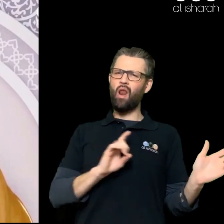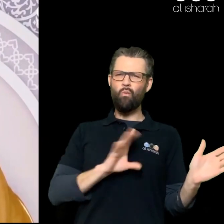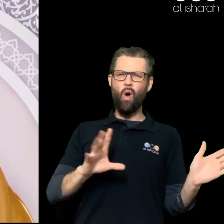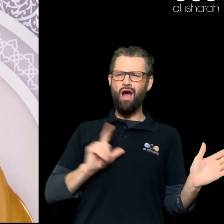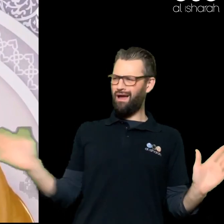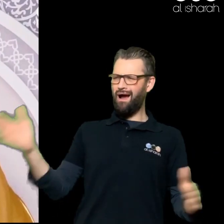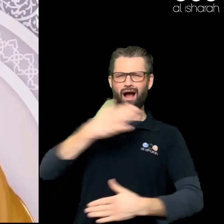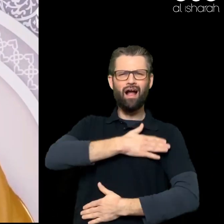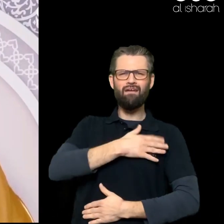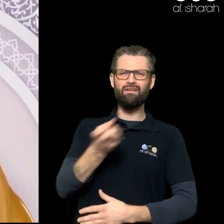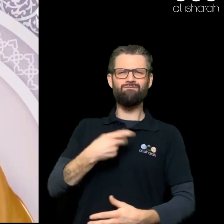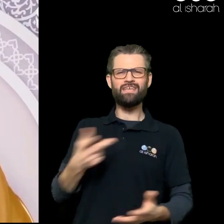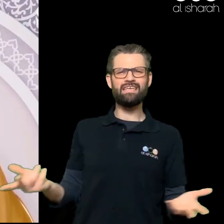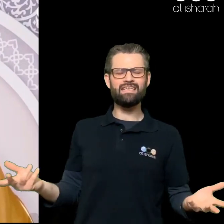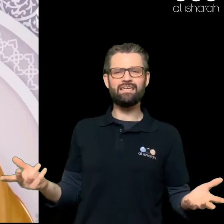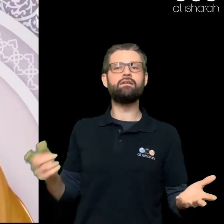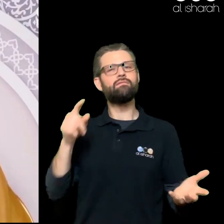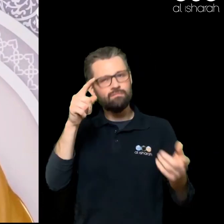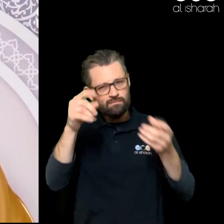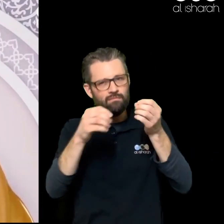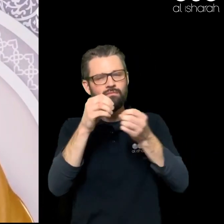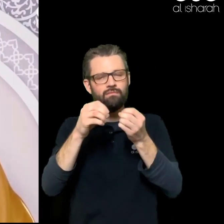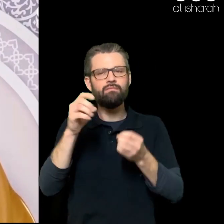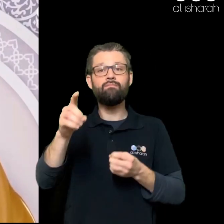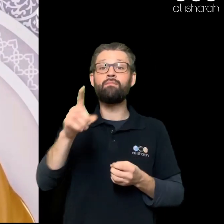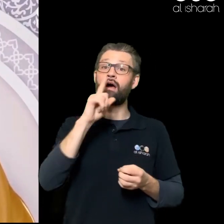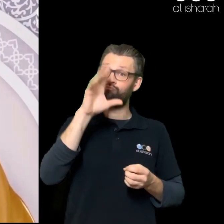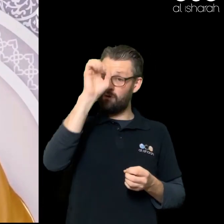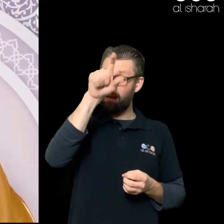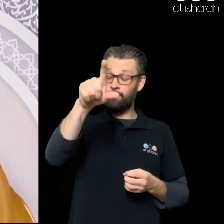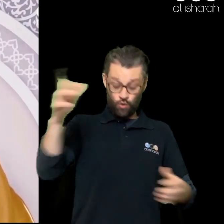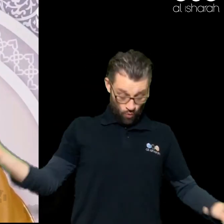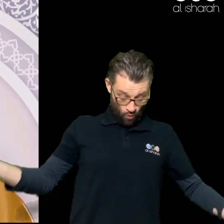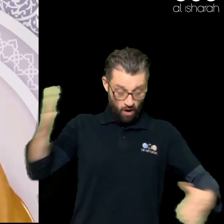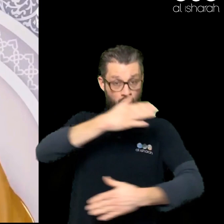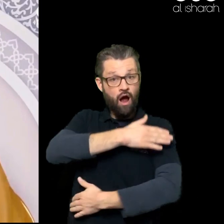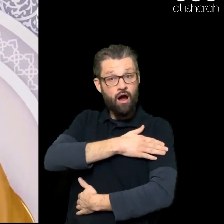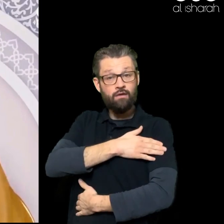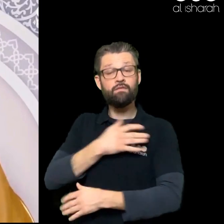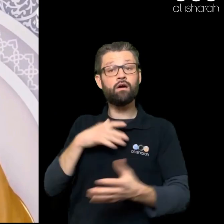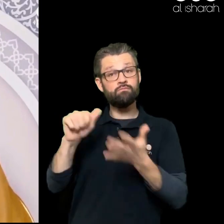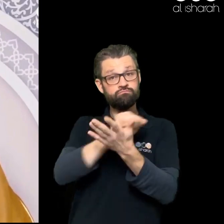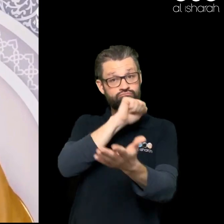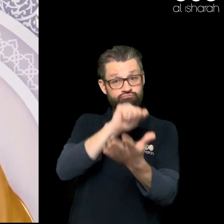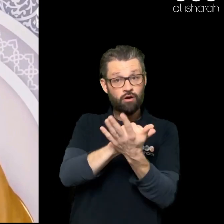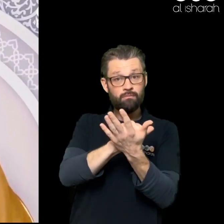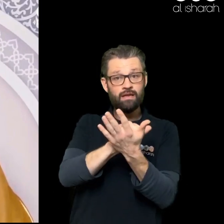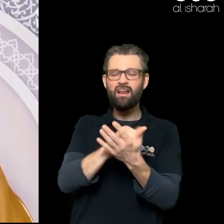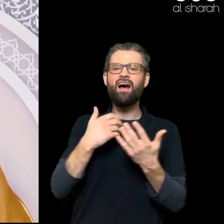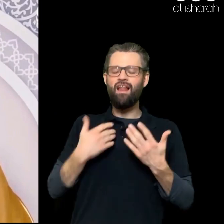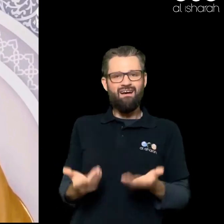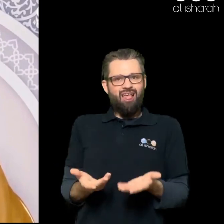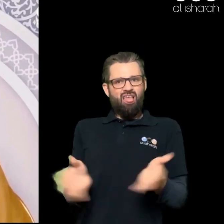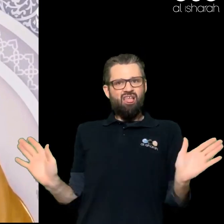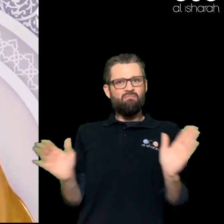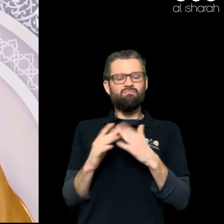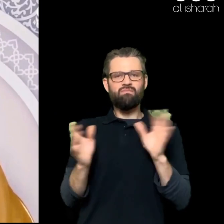When you've covered Yourself correctly In a way That you don't expose Things Nobody will be able To compare